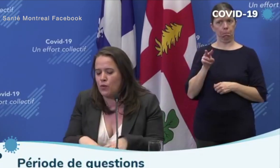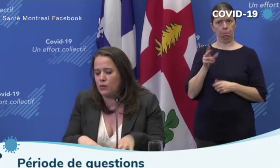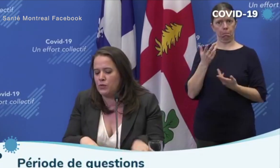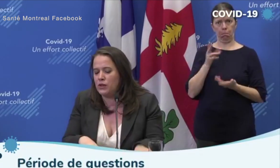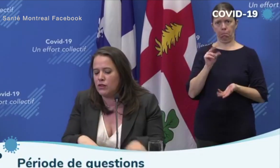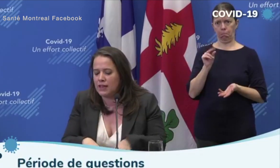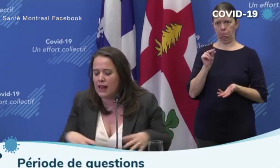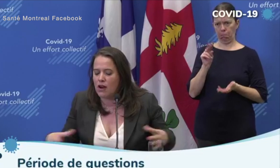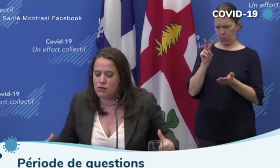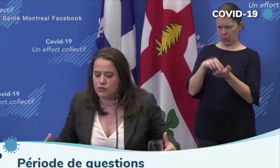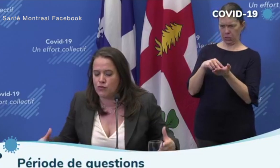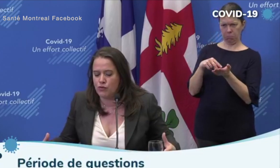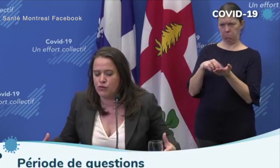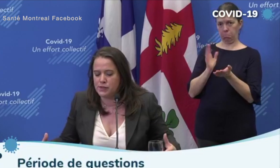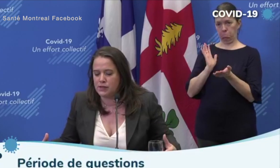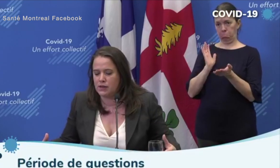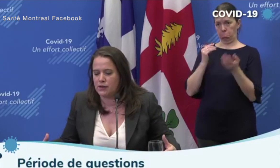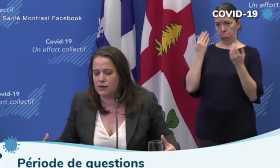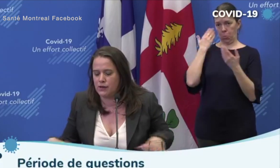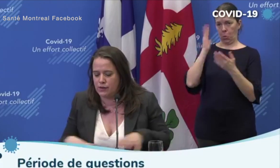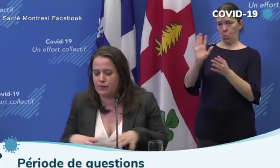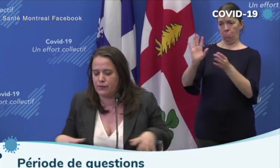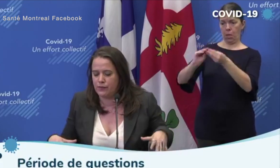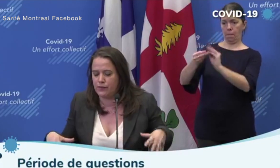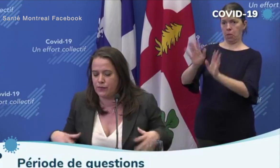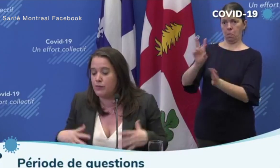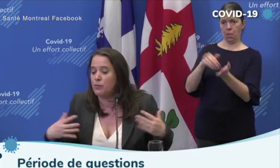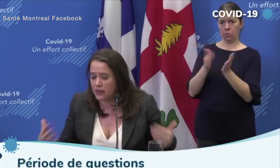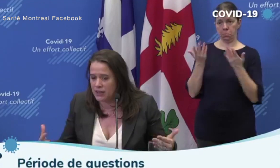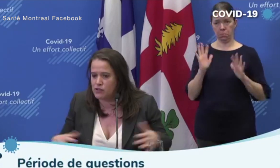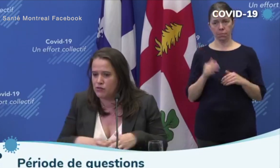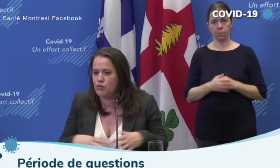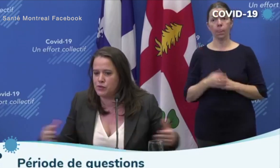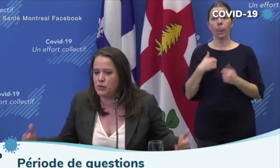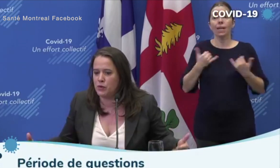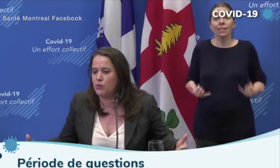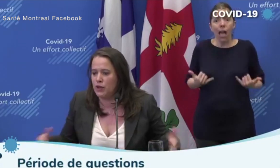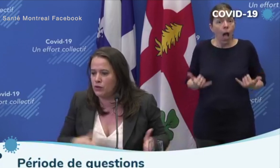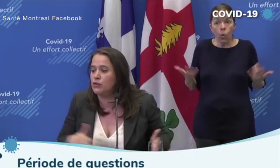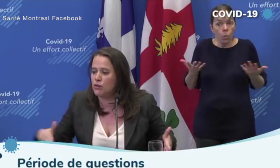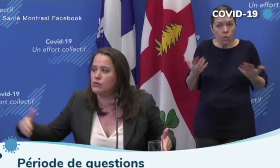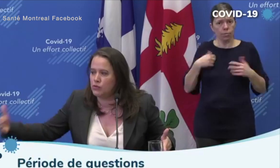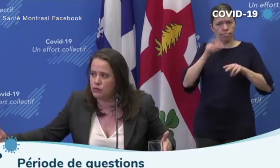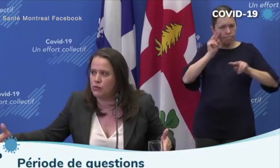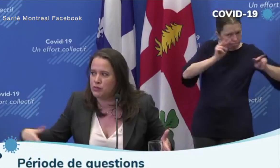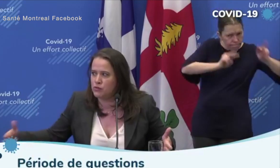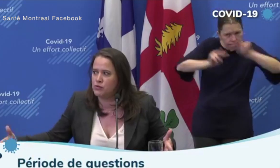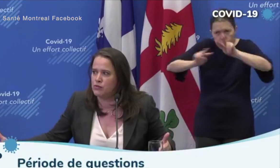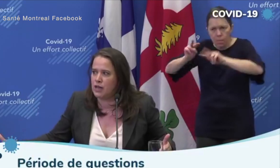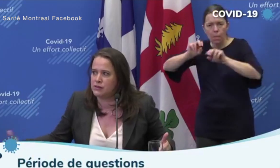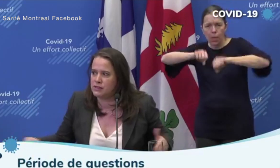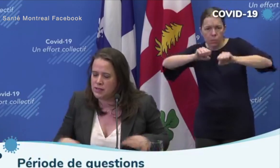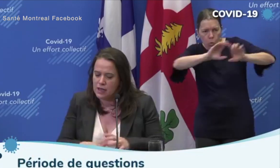when we're looking at all the groups, the potential groups we could go up